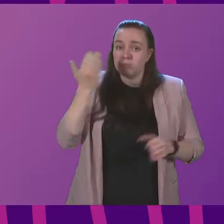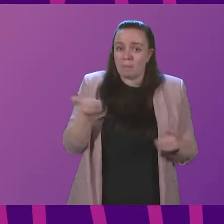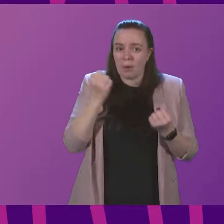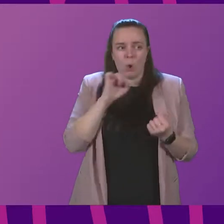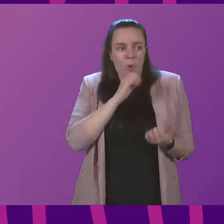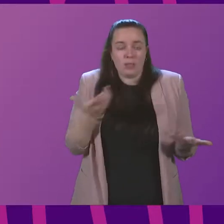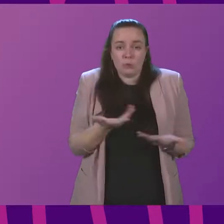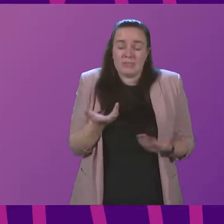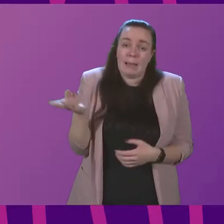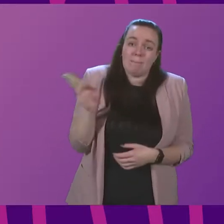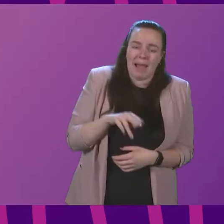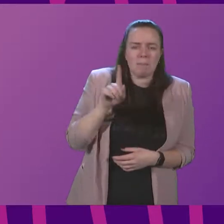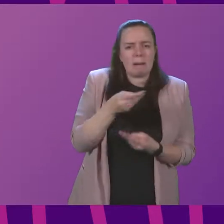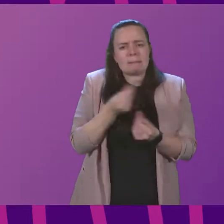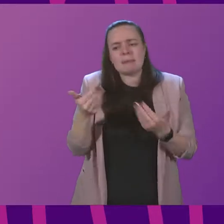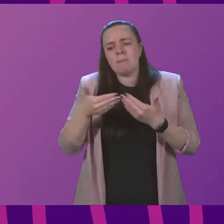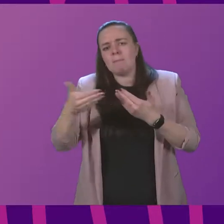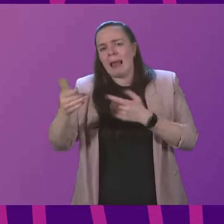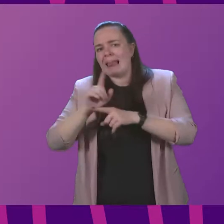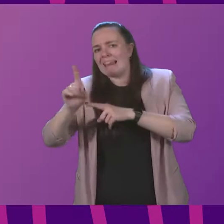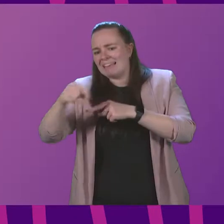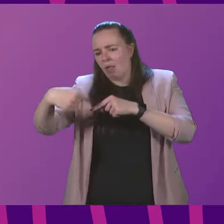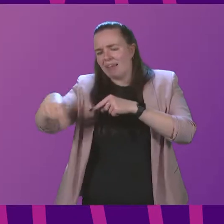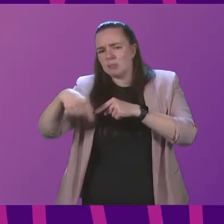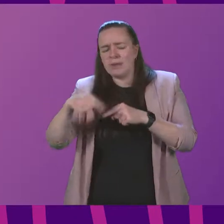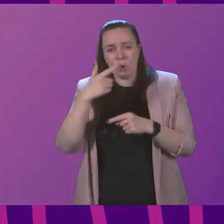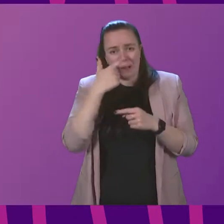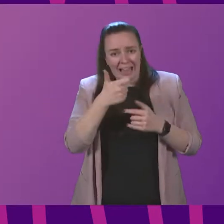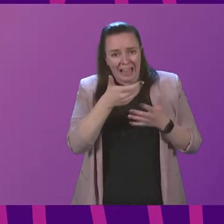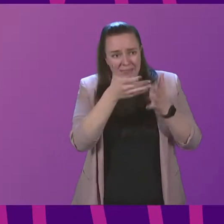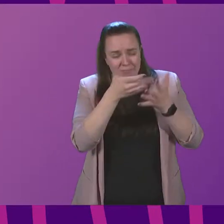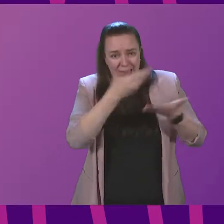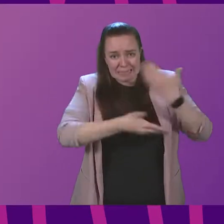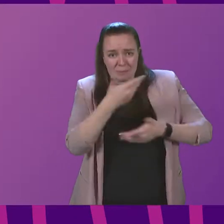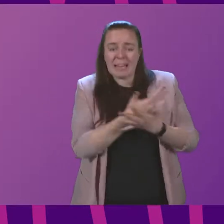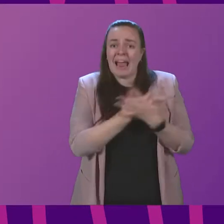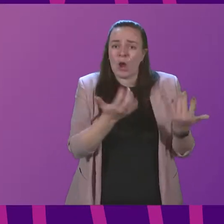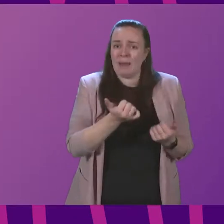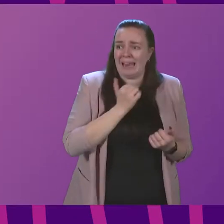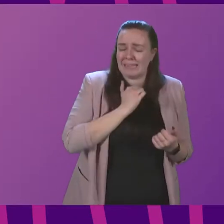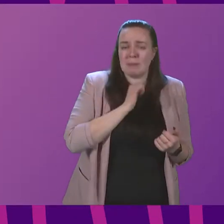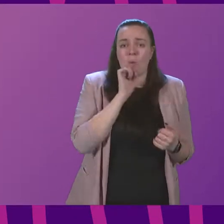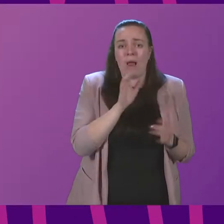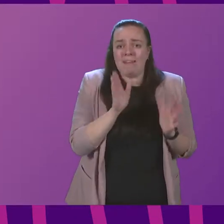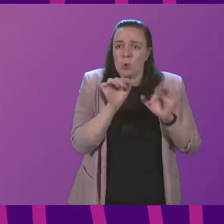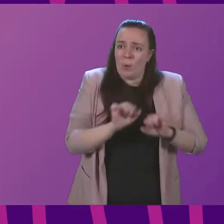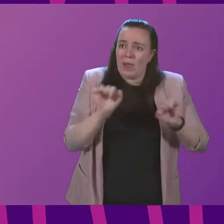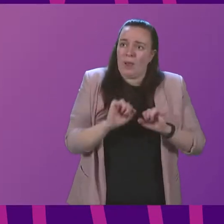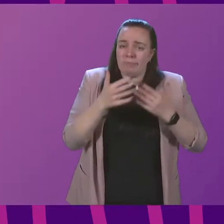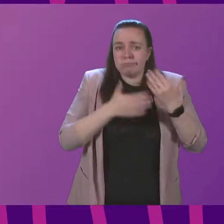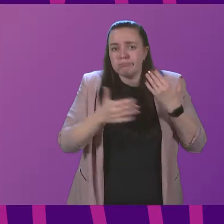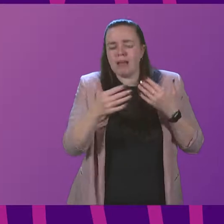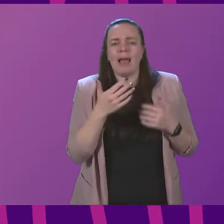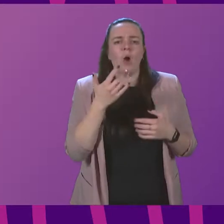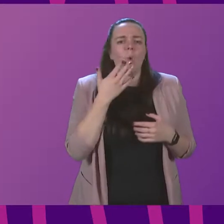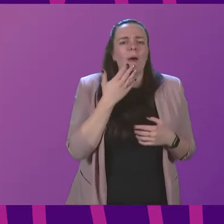today, but some not until later this week. So can I elaborate on how many he anticipates will have to wait beyond today and when will the